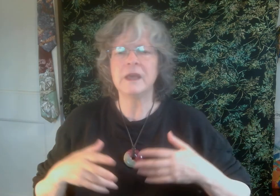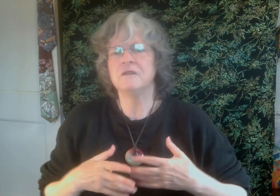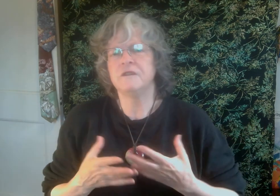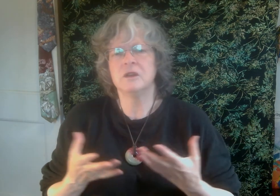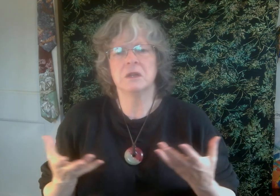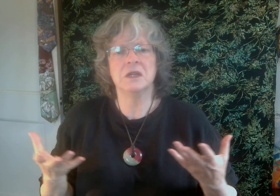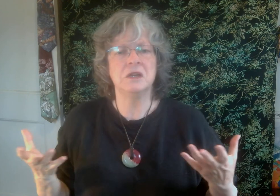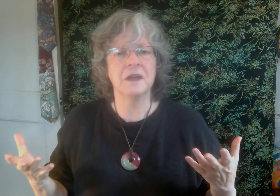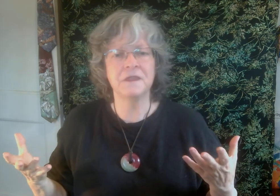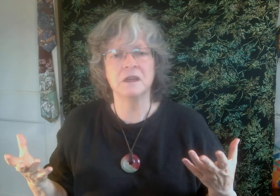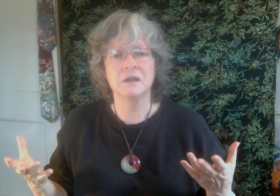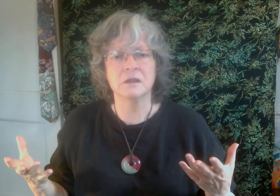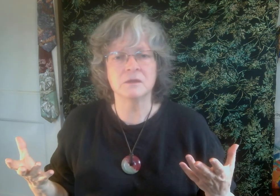feel a nothingness.